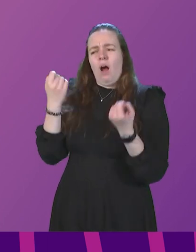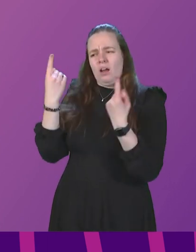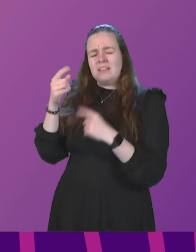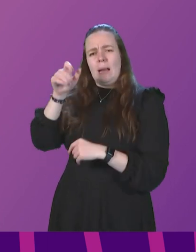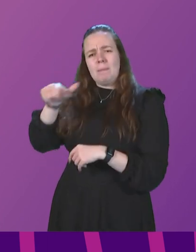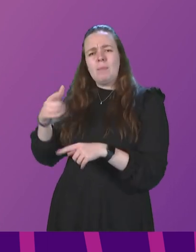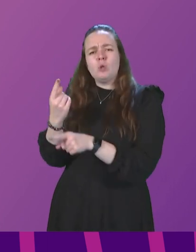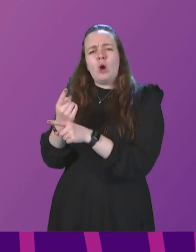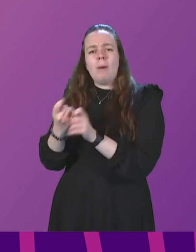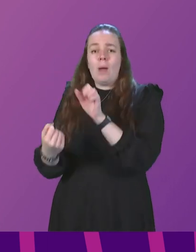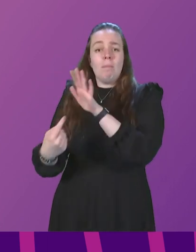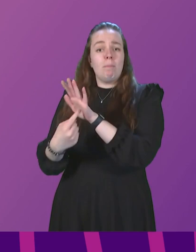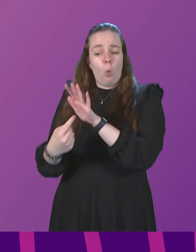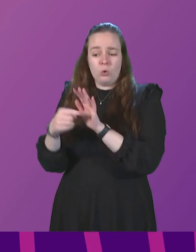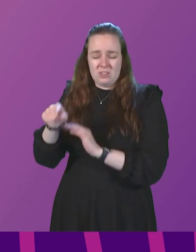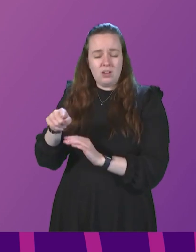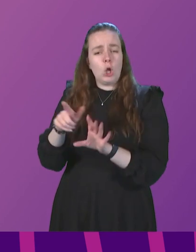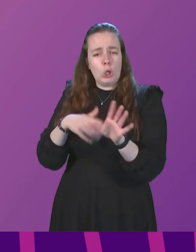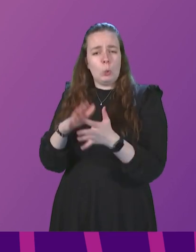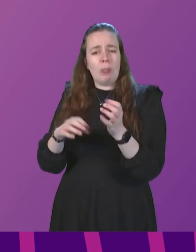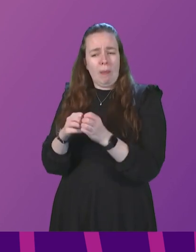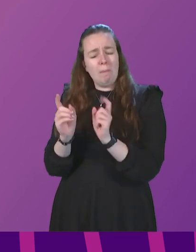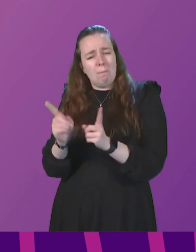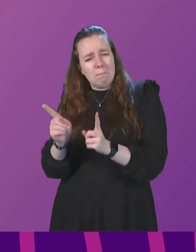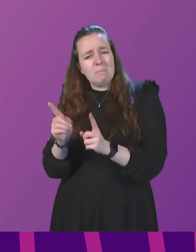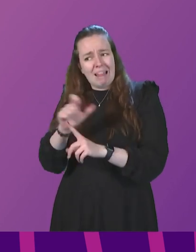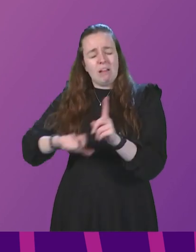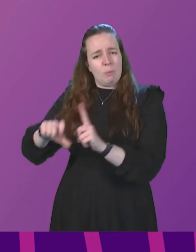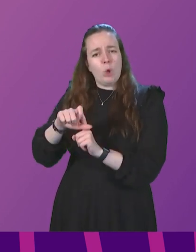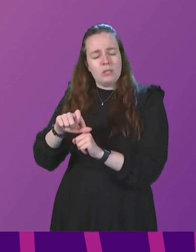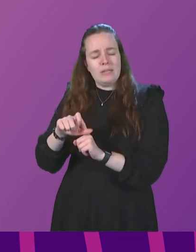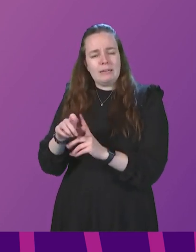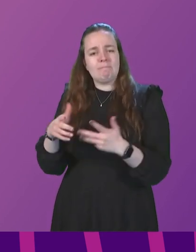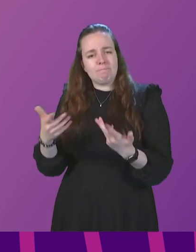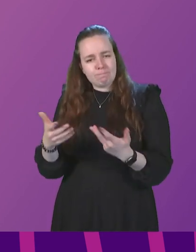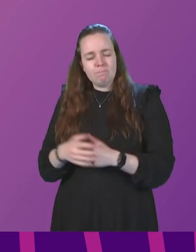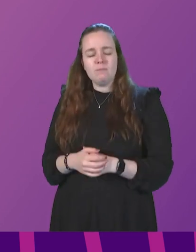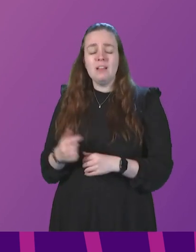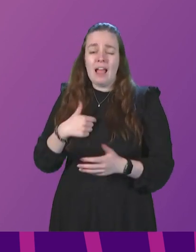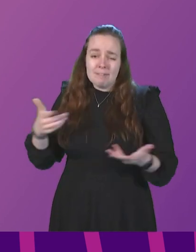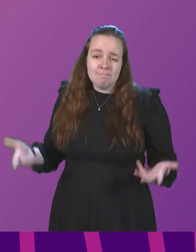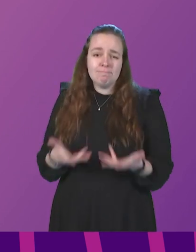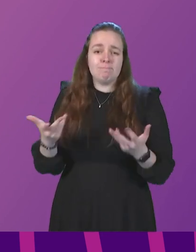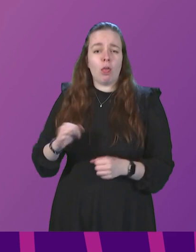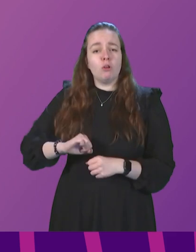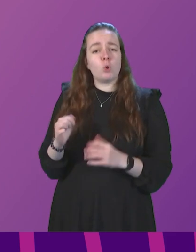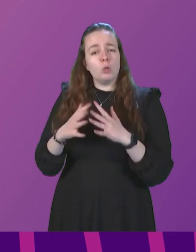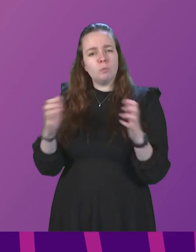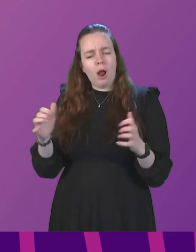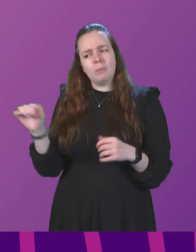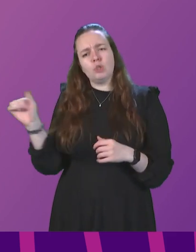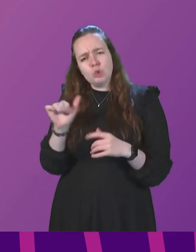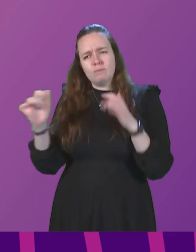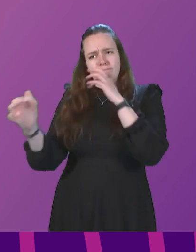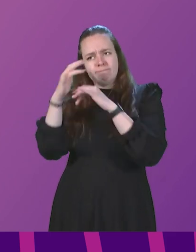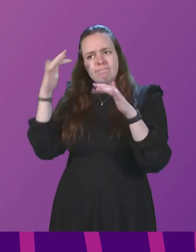about the important place that youth groups have in our communities. In closing, I urge the Scottish Parliament to reflect on